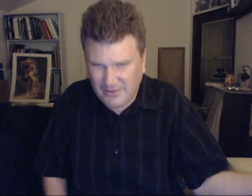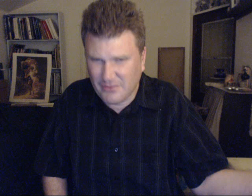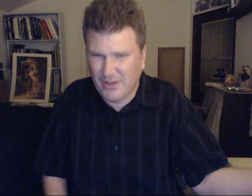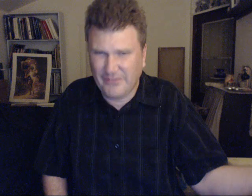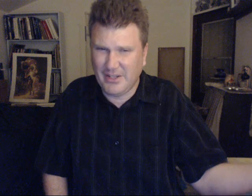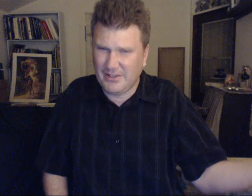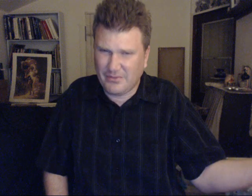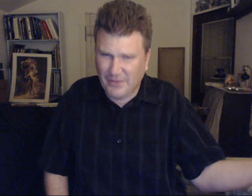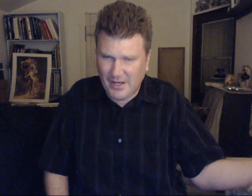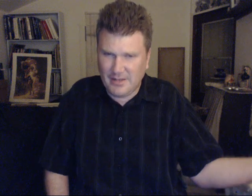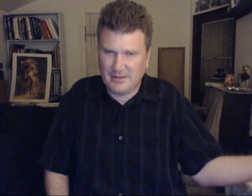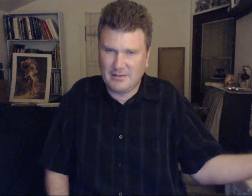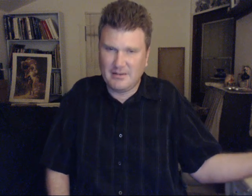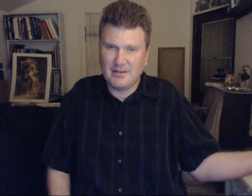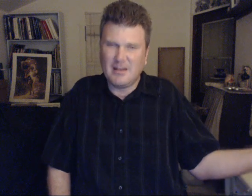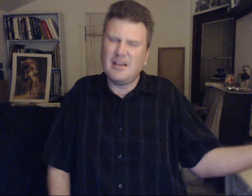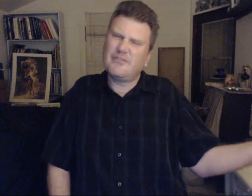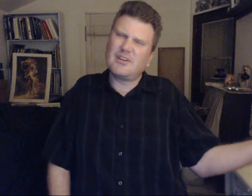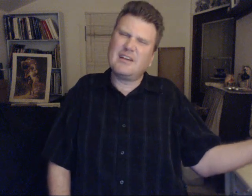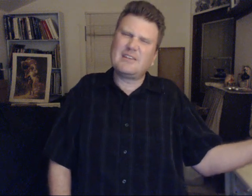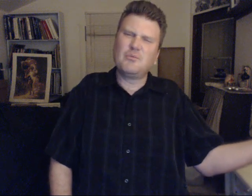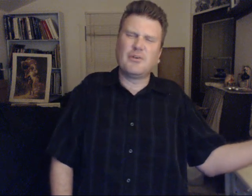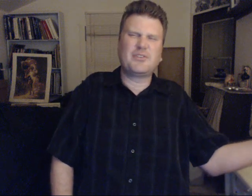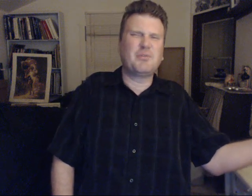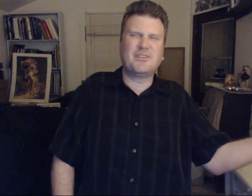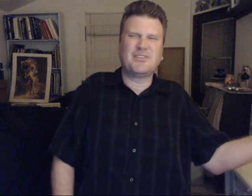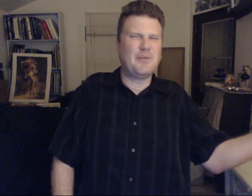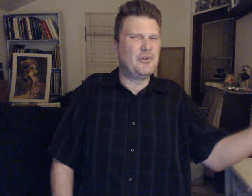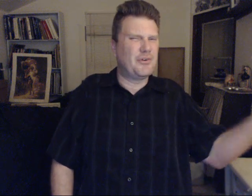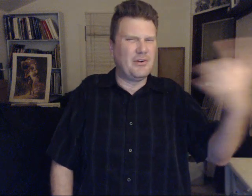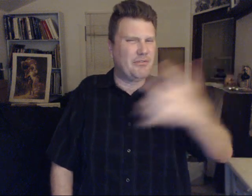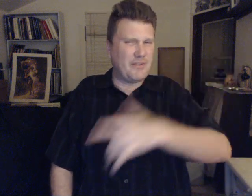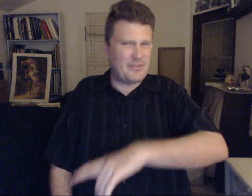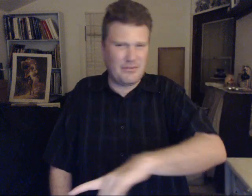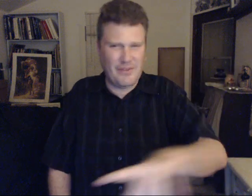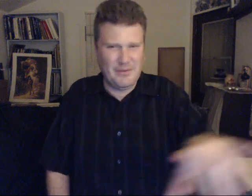If not. That is fine. Even connecting more with spirit. Does not mean. You're going to fix your family.